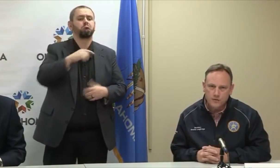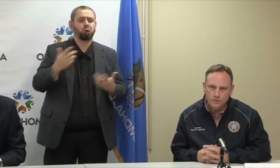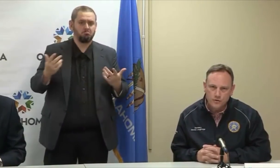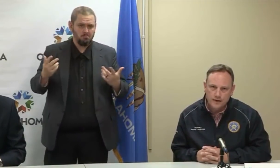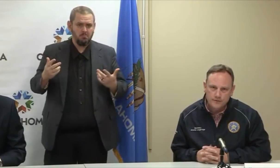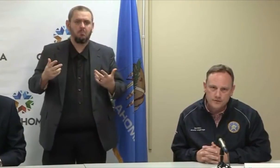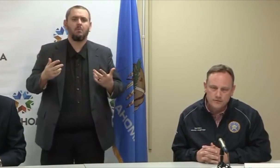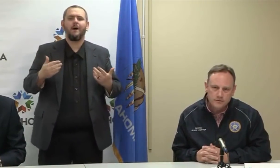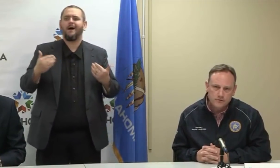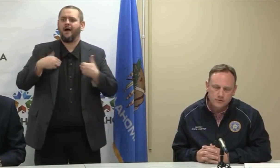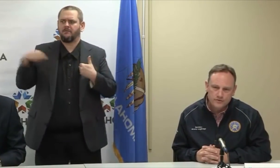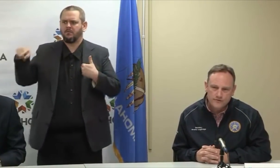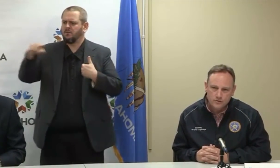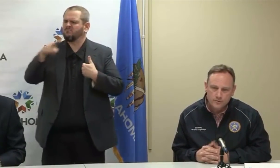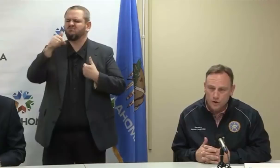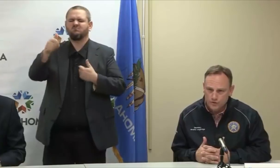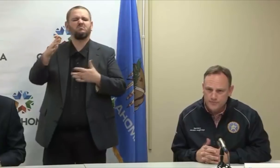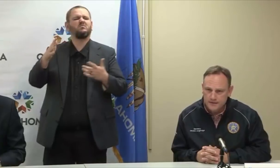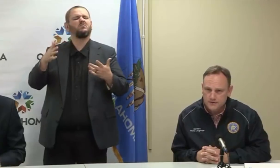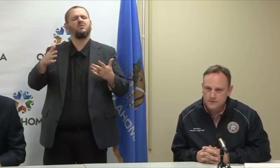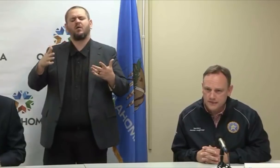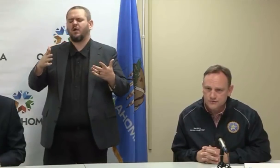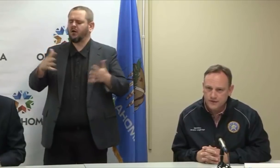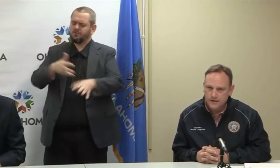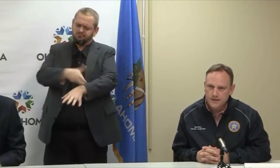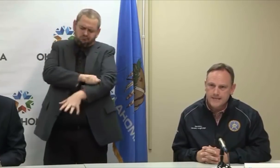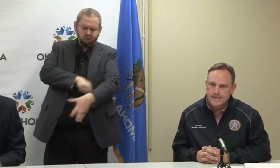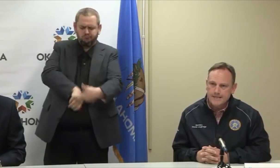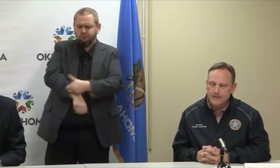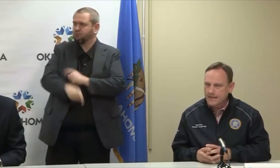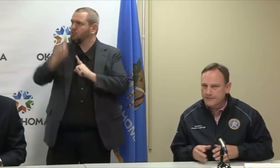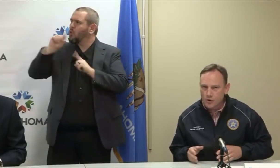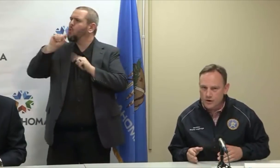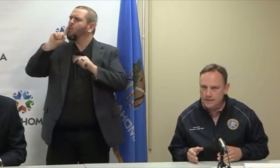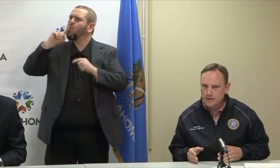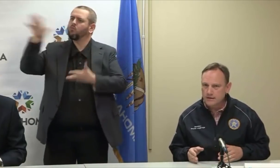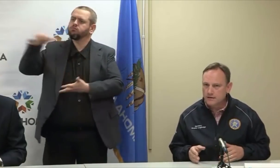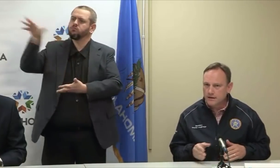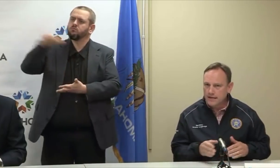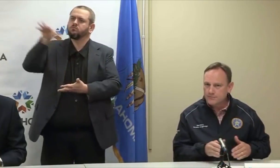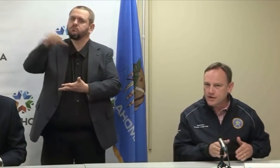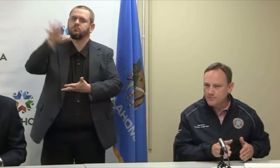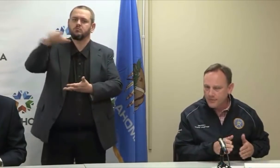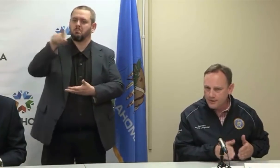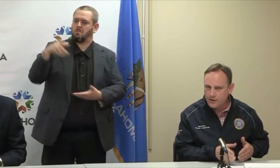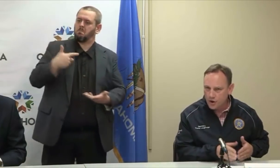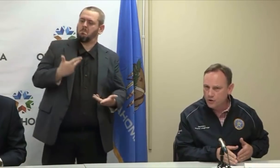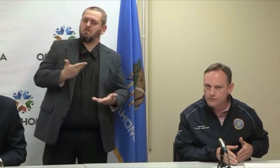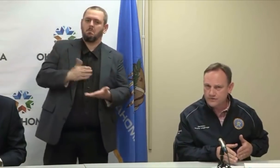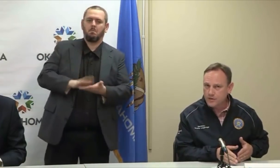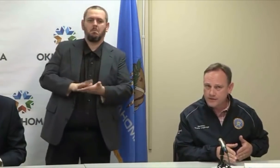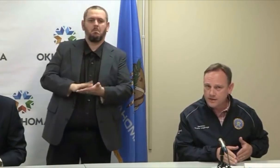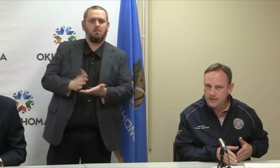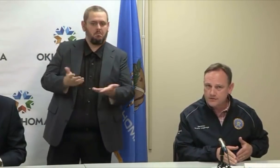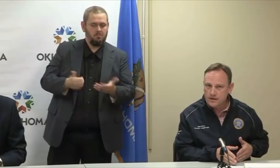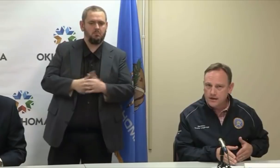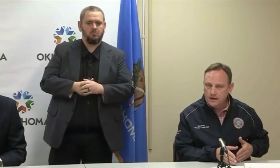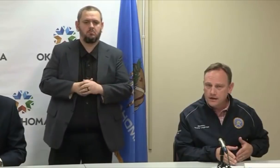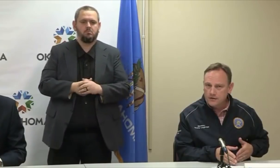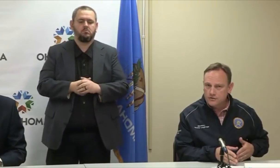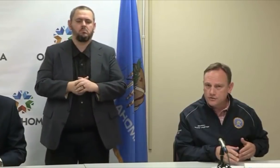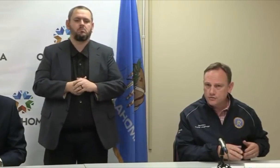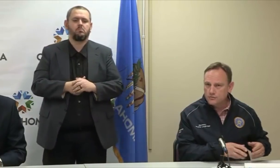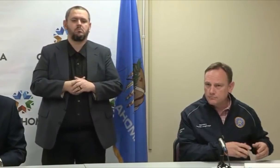Schrum and I were at the University of Oklahoma OU Medicine yesterday. They have already amped up their own supply chains